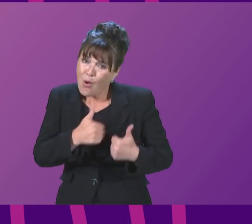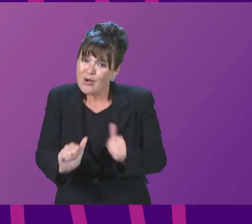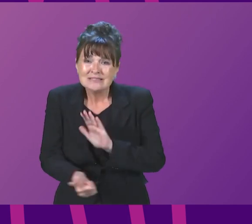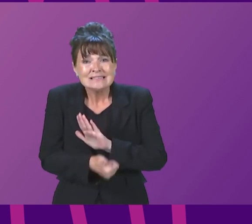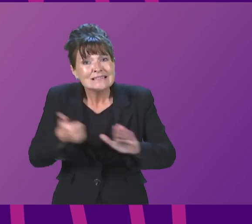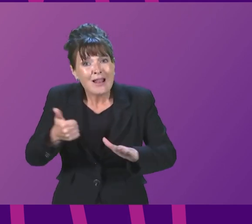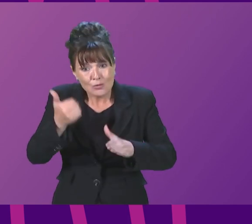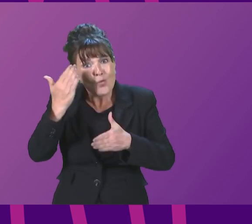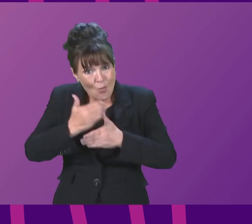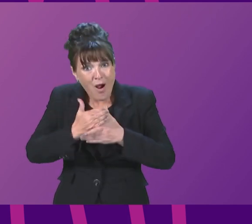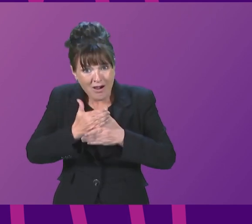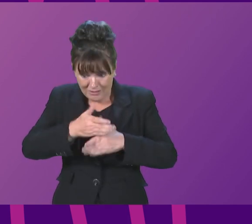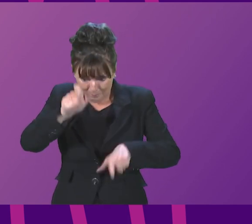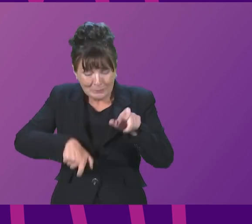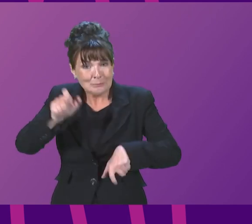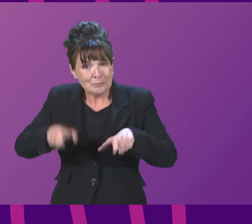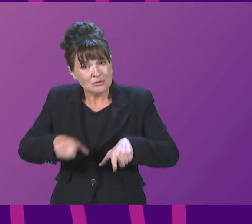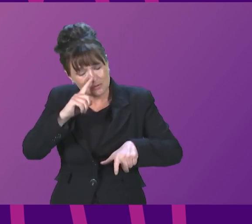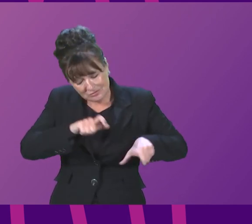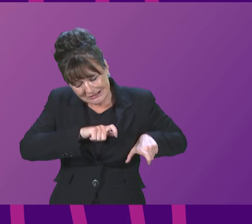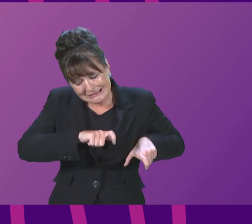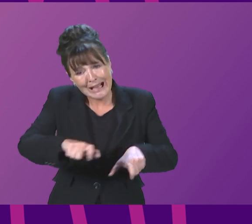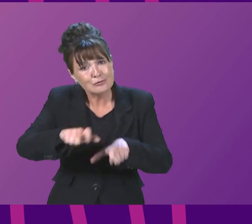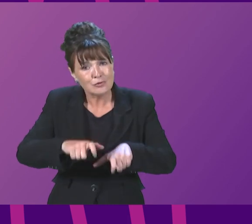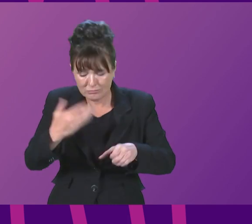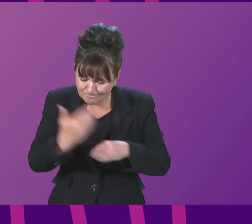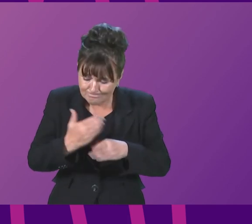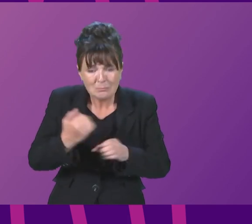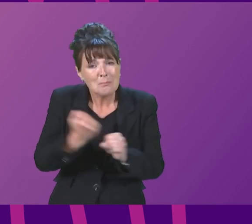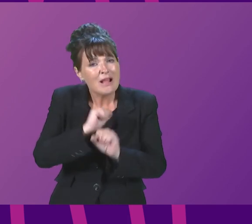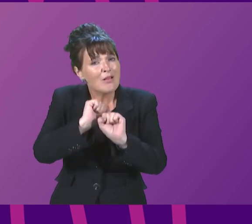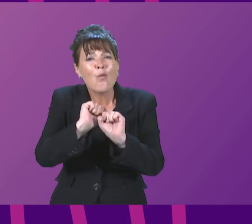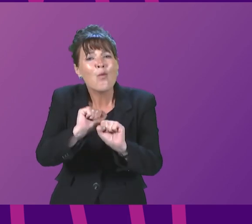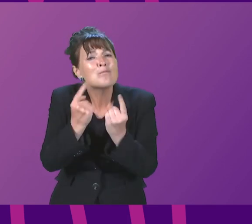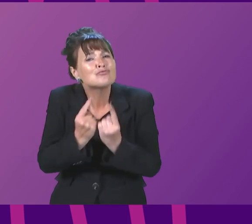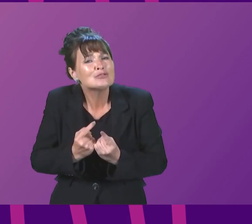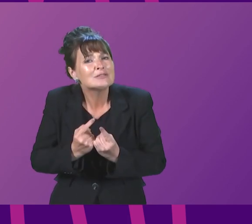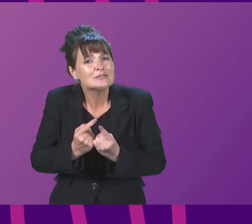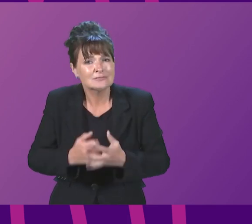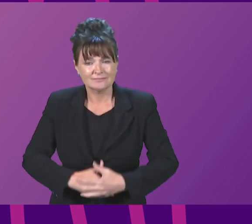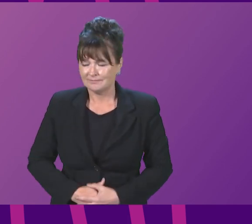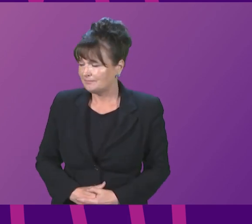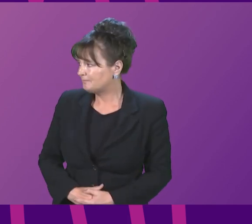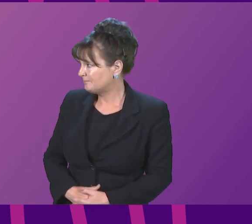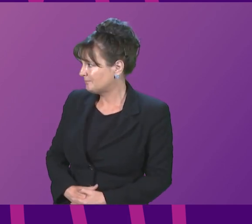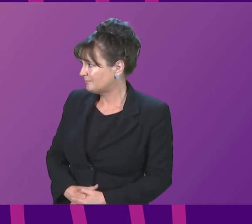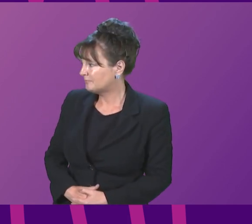platform to continue production of their much-loved and valued products? First Minister. Yes, I will give that